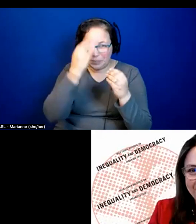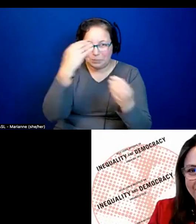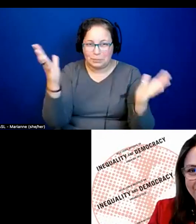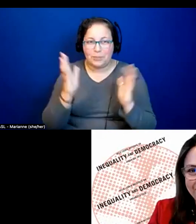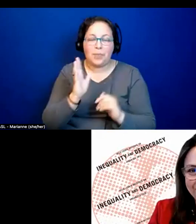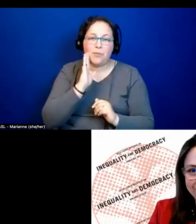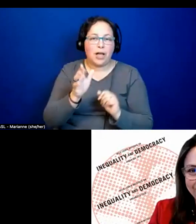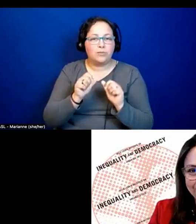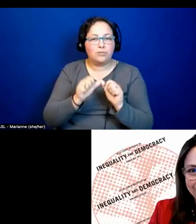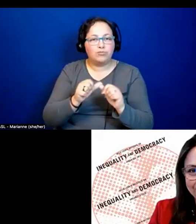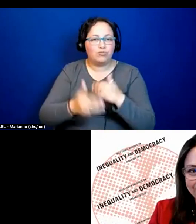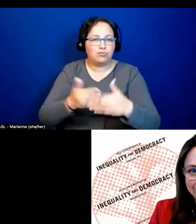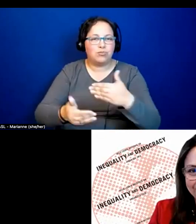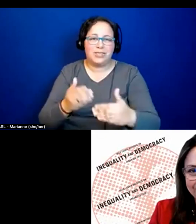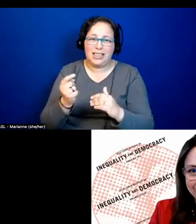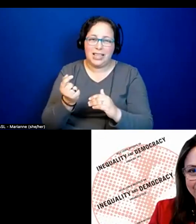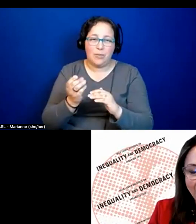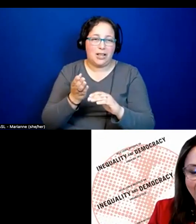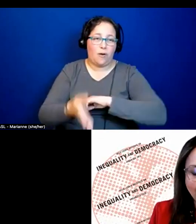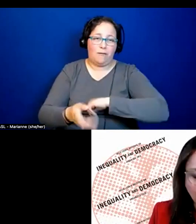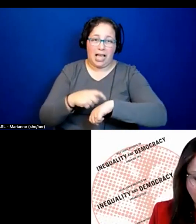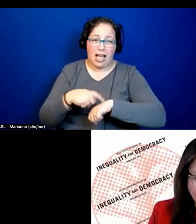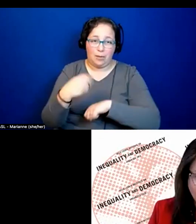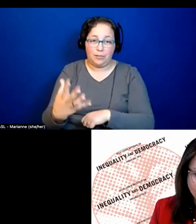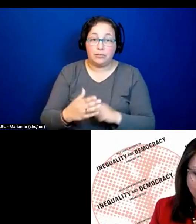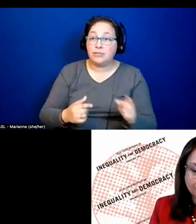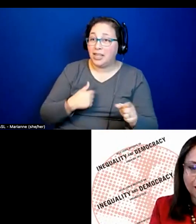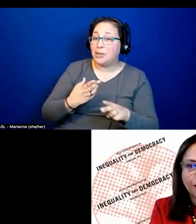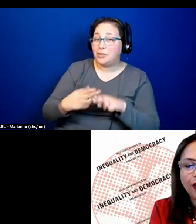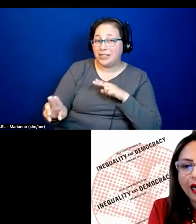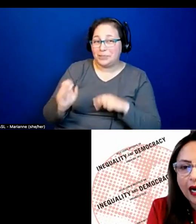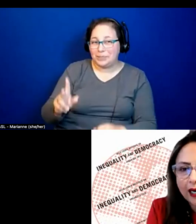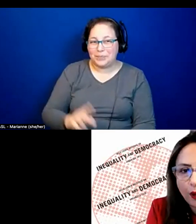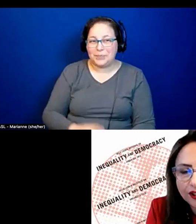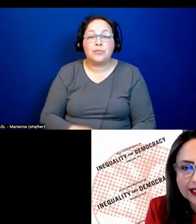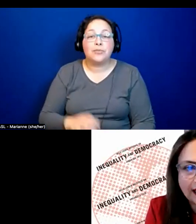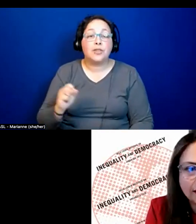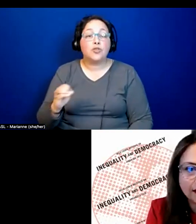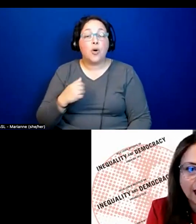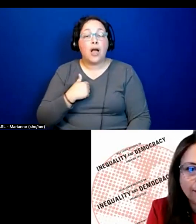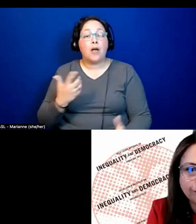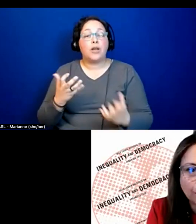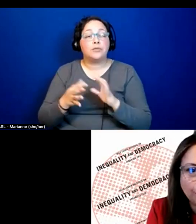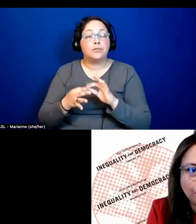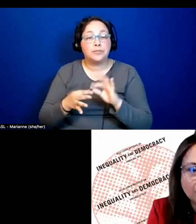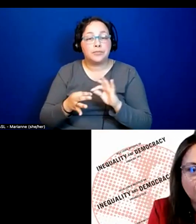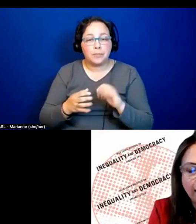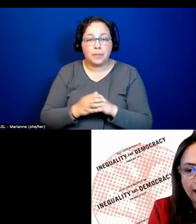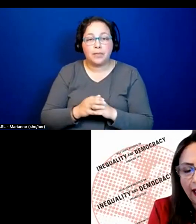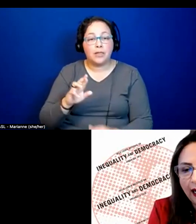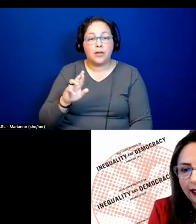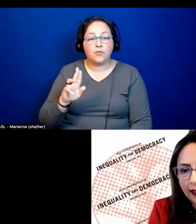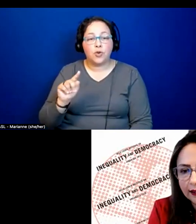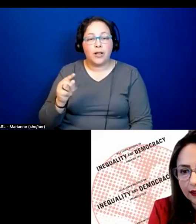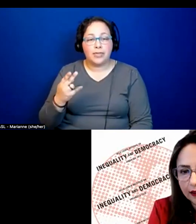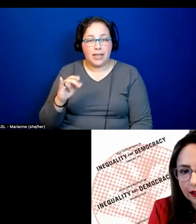we'll kind of go a little bit over the hour probably. I'll be brief, Andrew. So I wanted to say that Ruthie's already